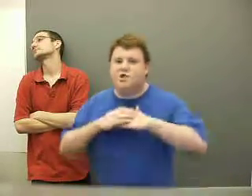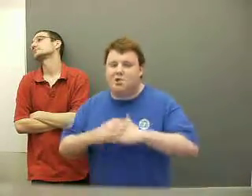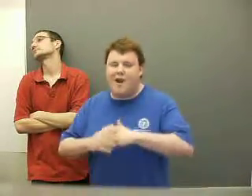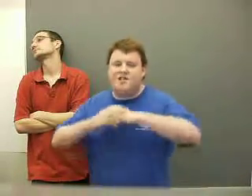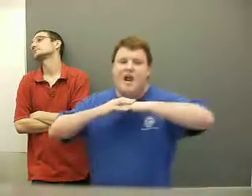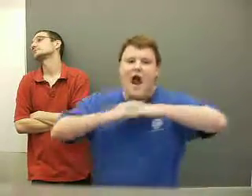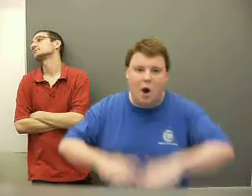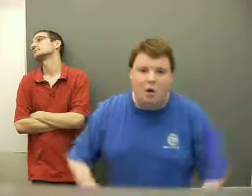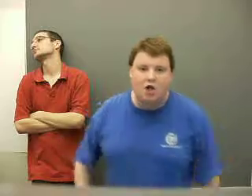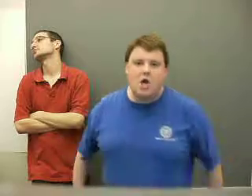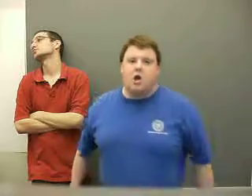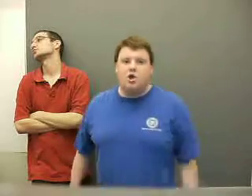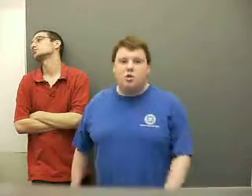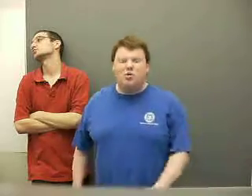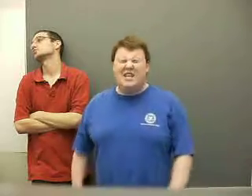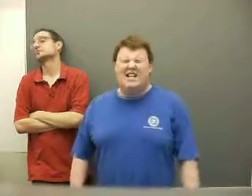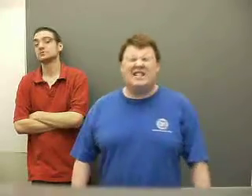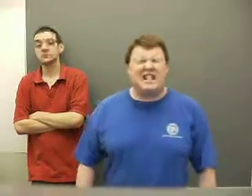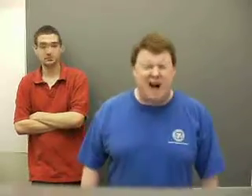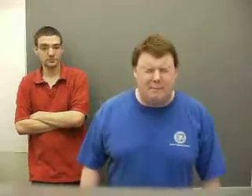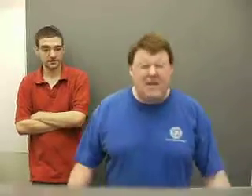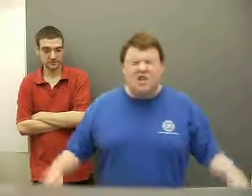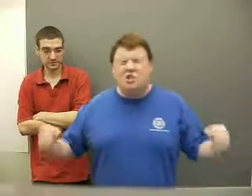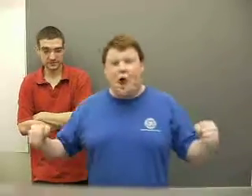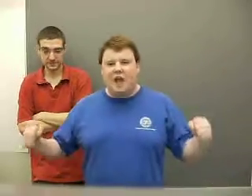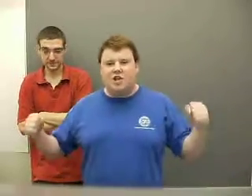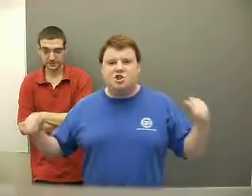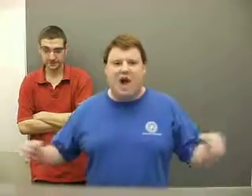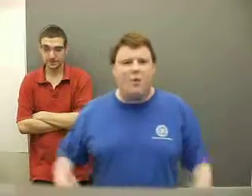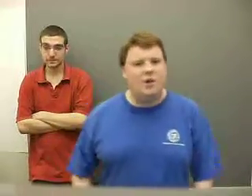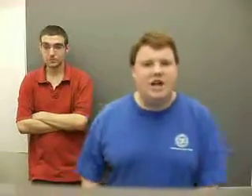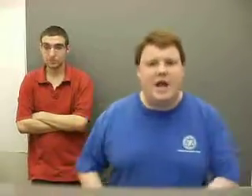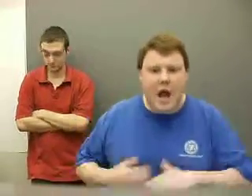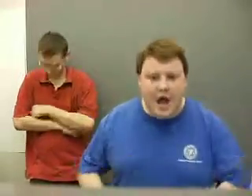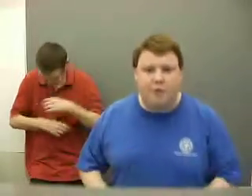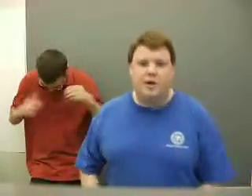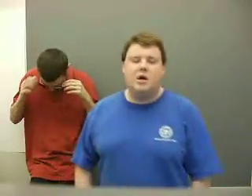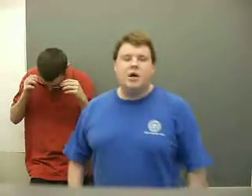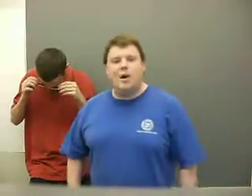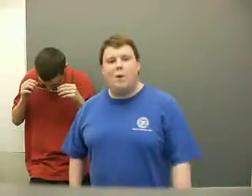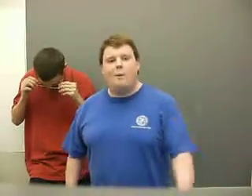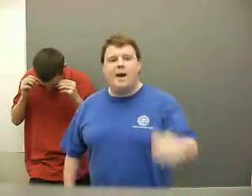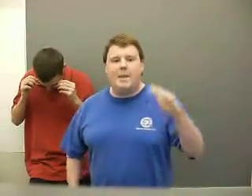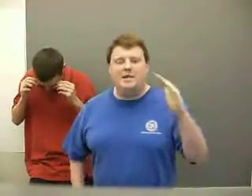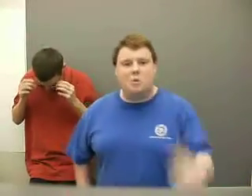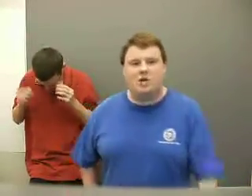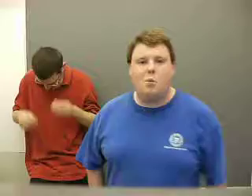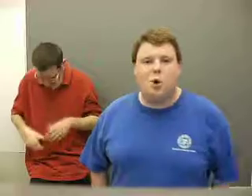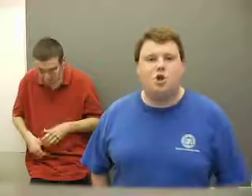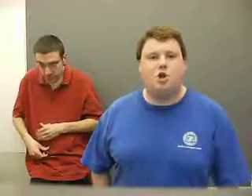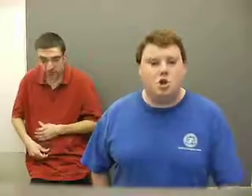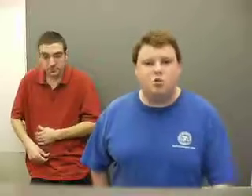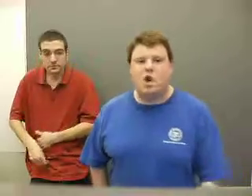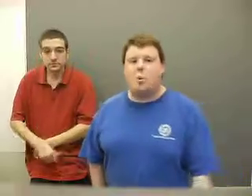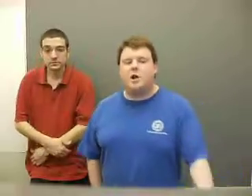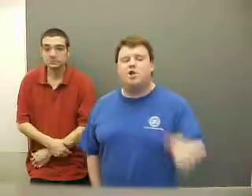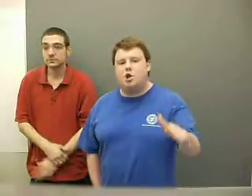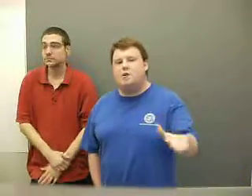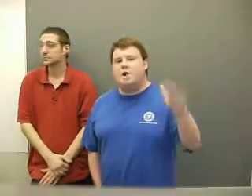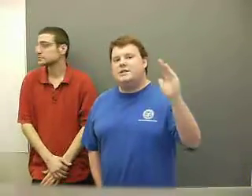stressed out. You need to stop trying to shout when you get angry. Come on, man. That's what they want you to do. They want you to